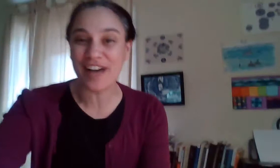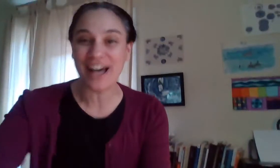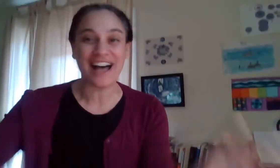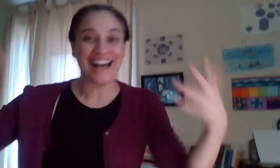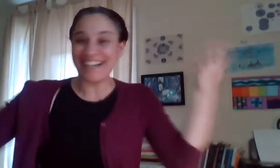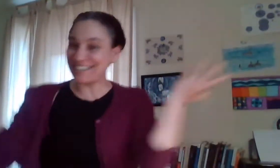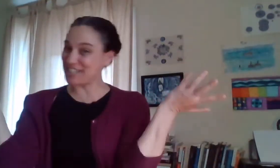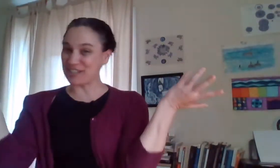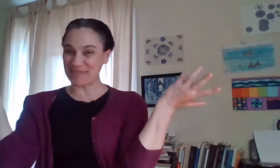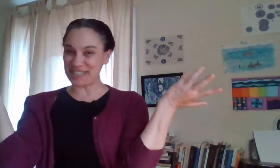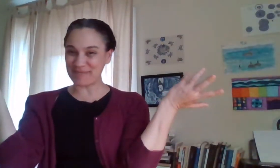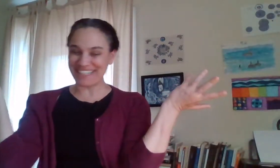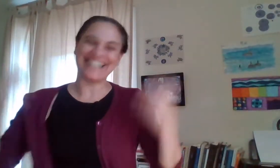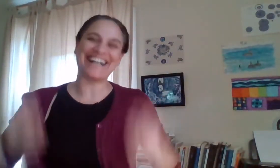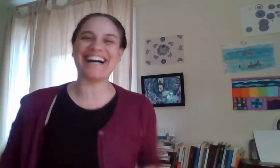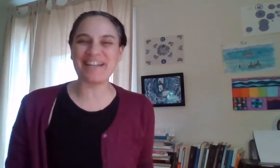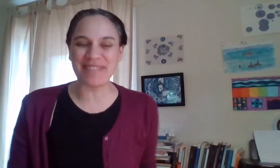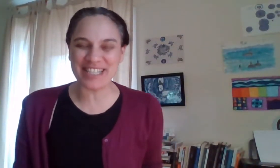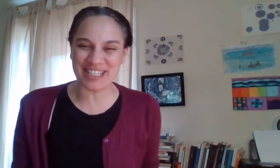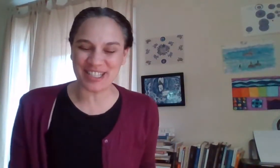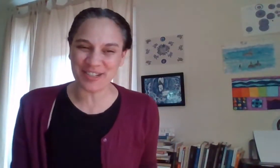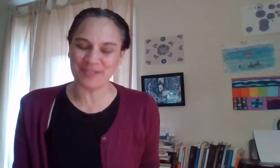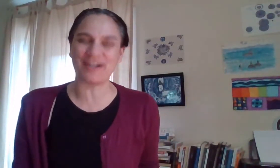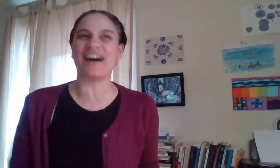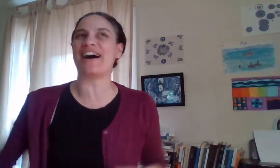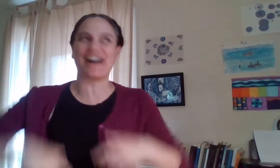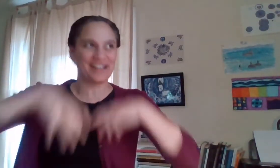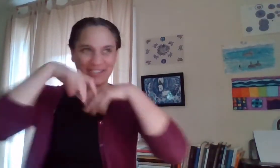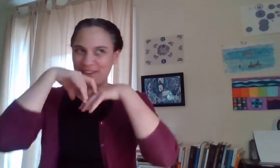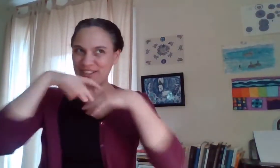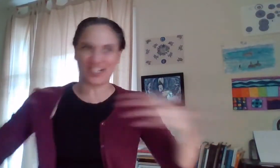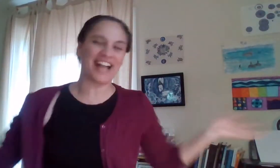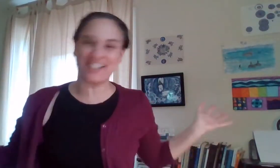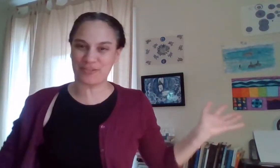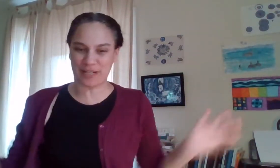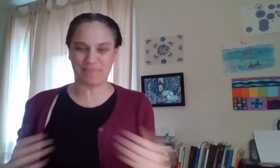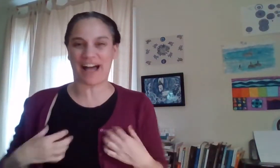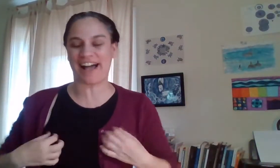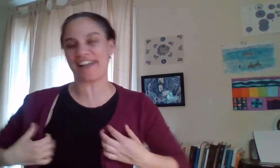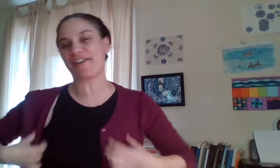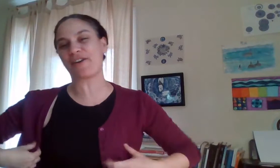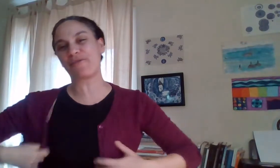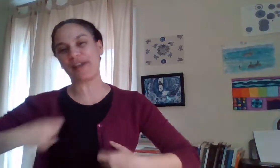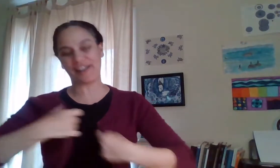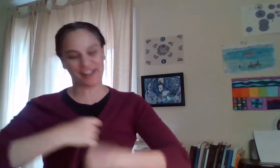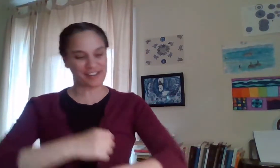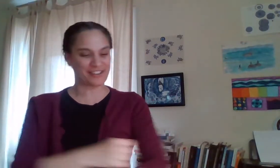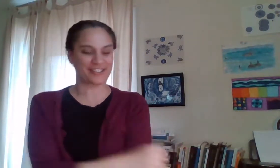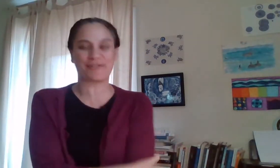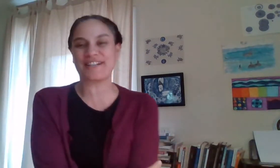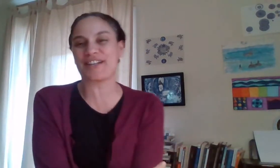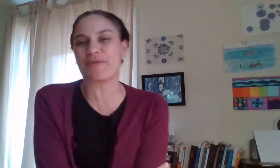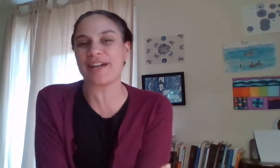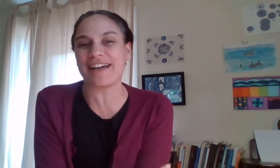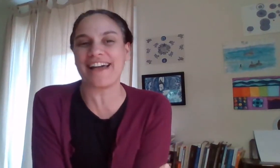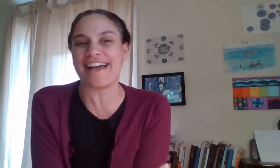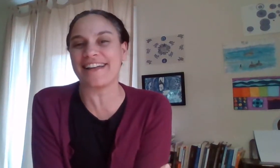did you miss me i missed you uh the challenge went by quick crazy quick and